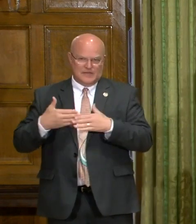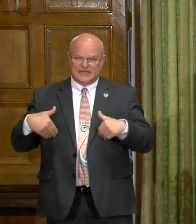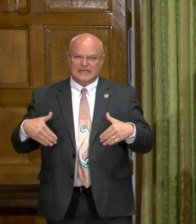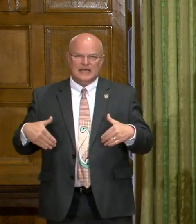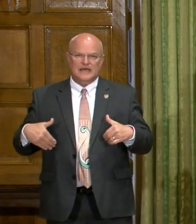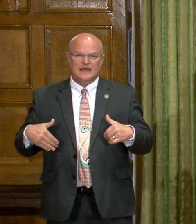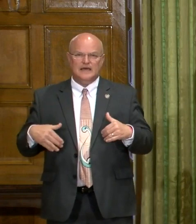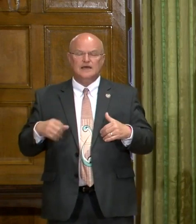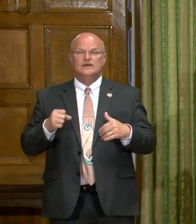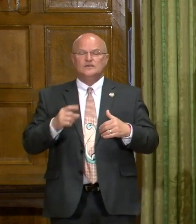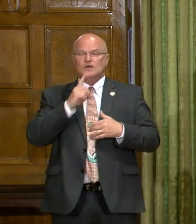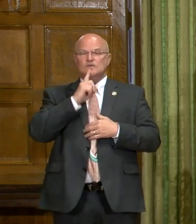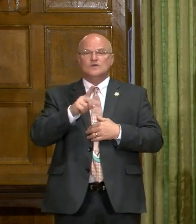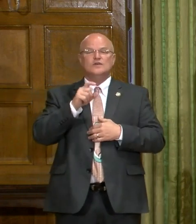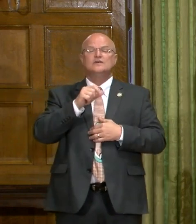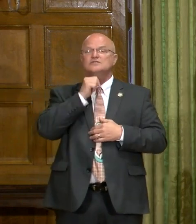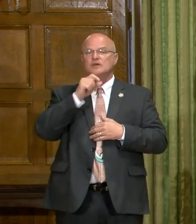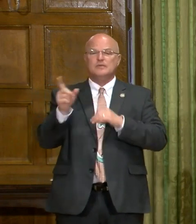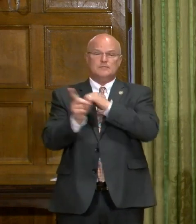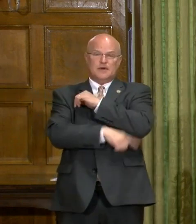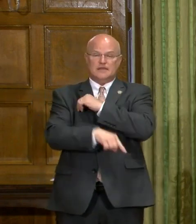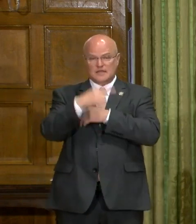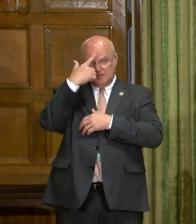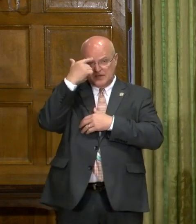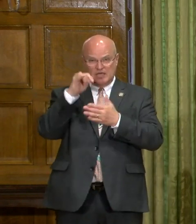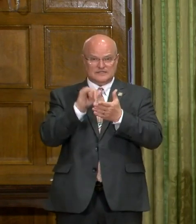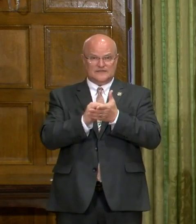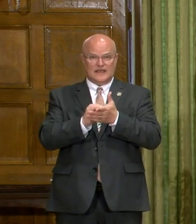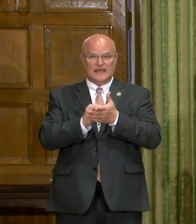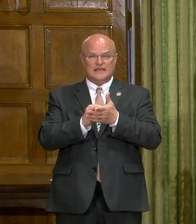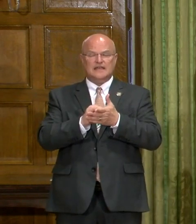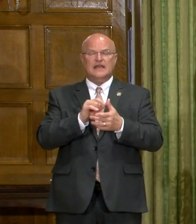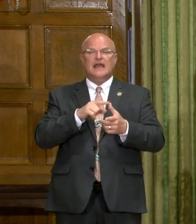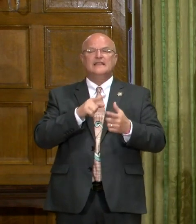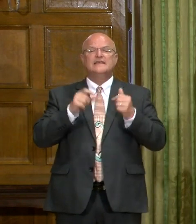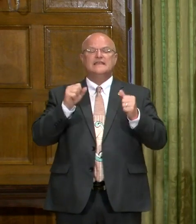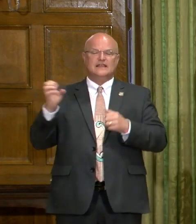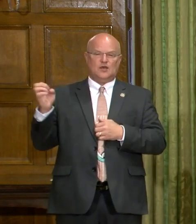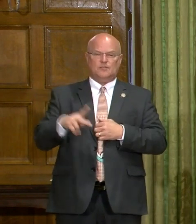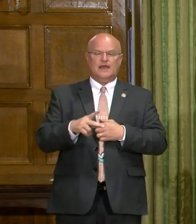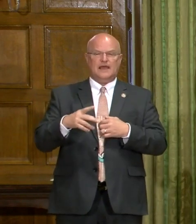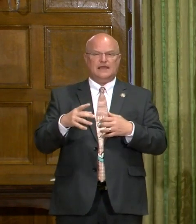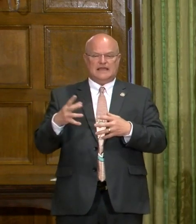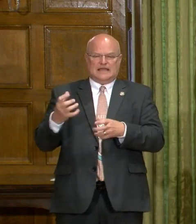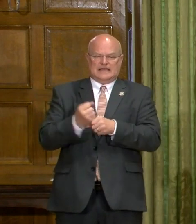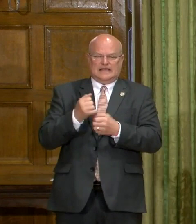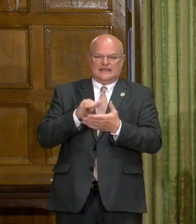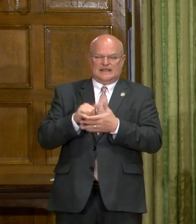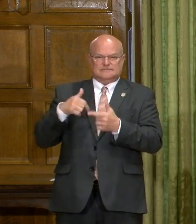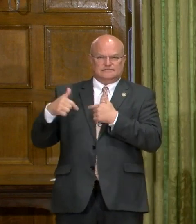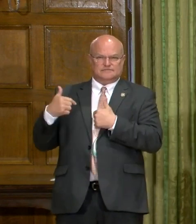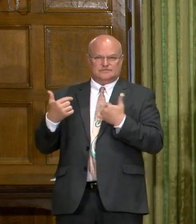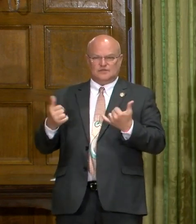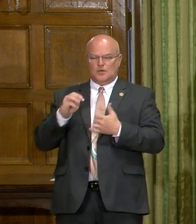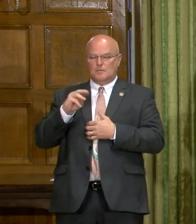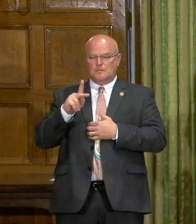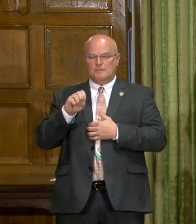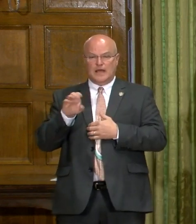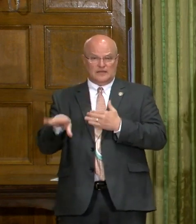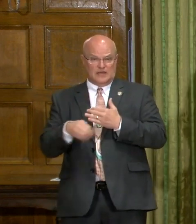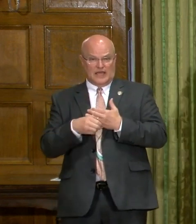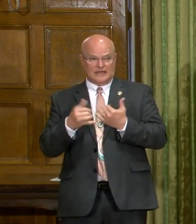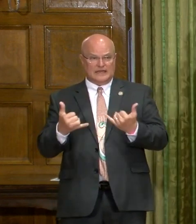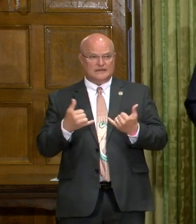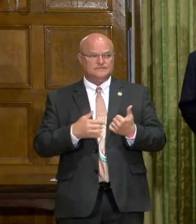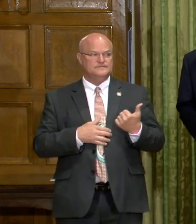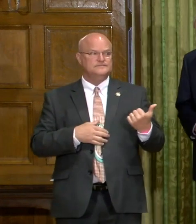funds yet. So certainly they shouldn't be penalized because of that. And they'll be able to go back and recoup it. And Mike, do want to add to that?